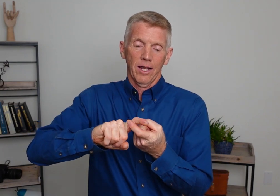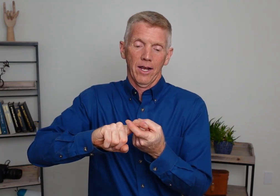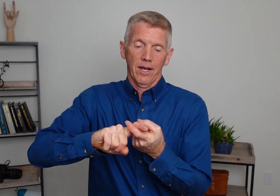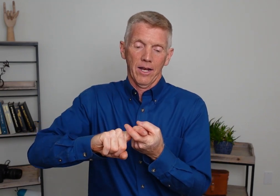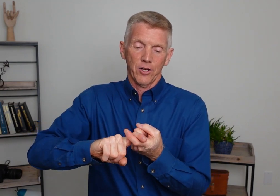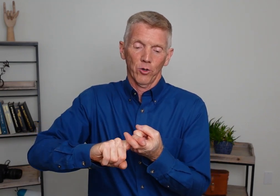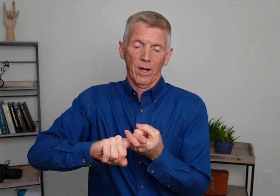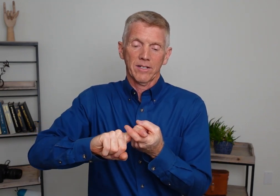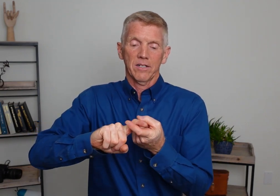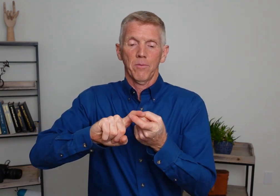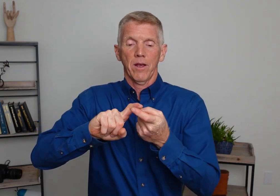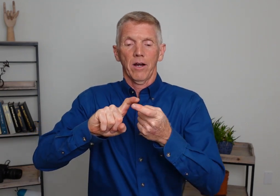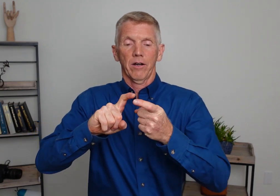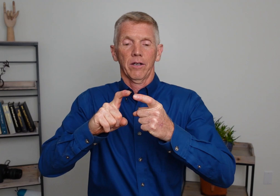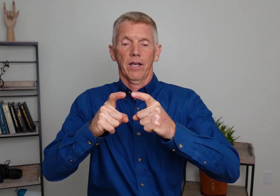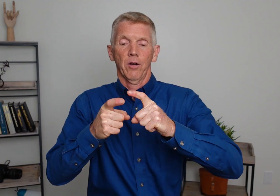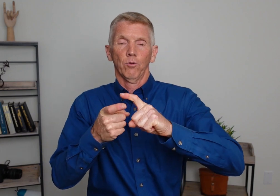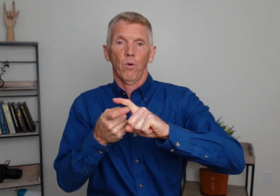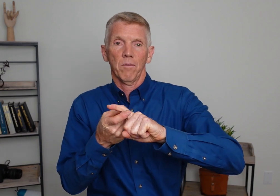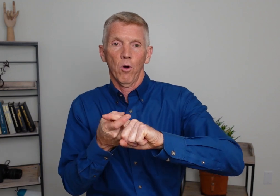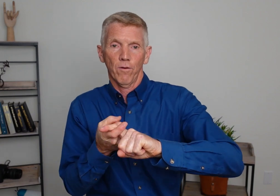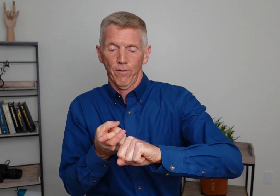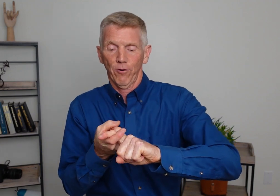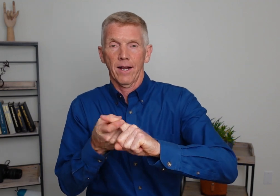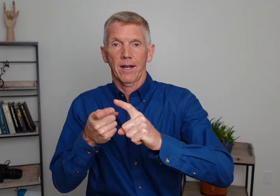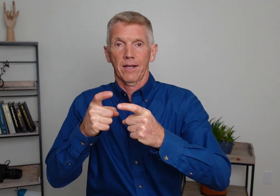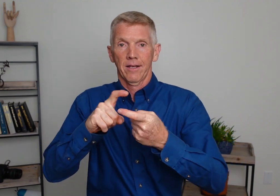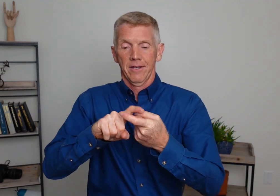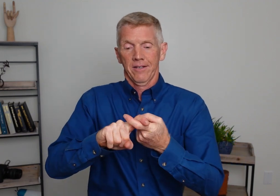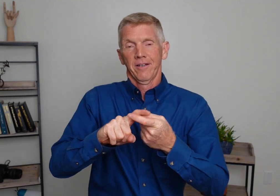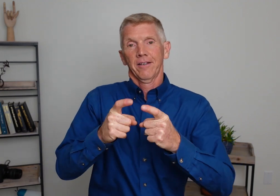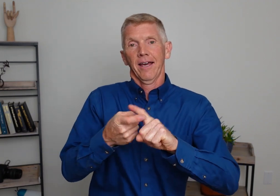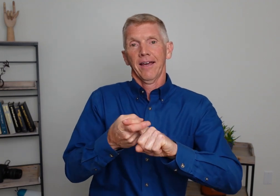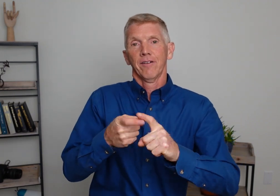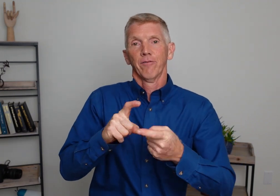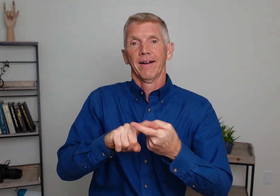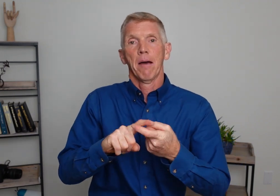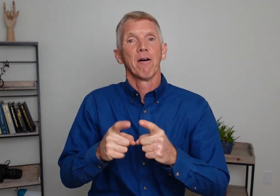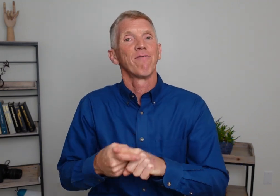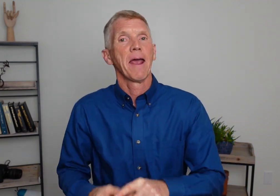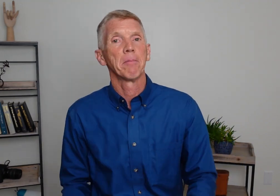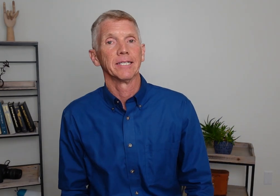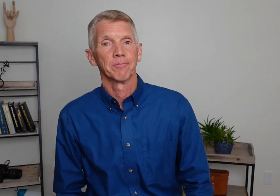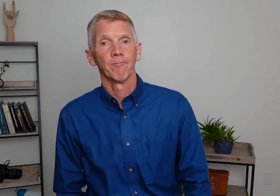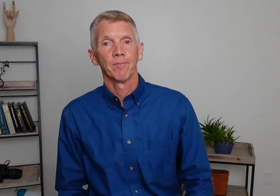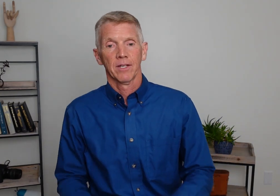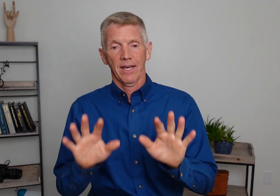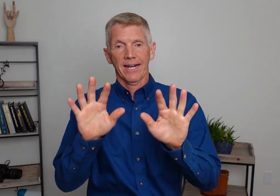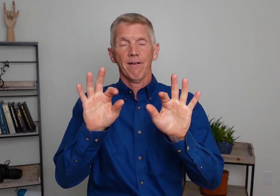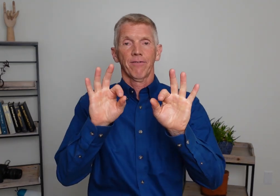And you're resting in there and rolling them over. Friend. Okay. Friend. How about family? Take an F.